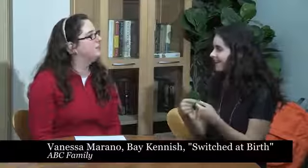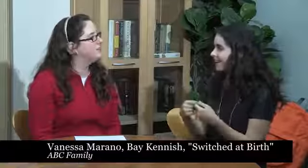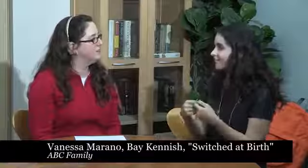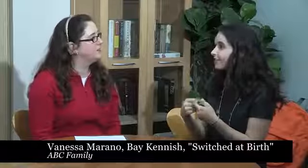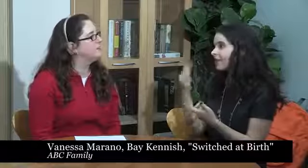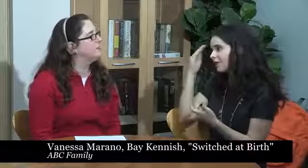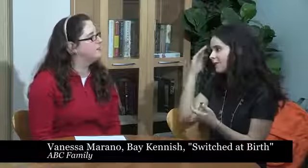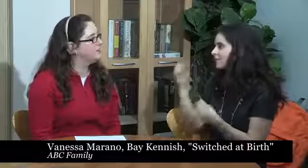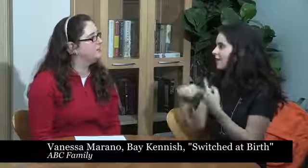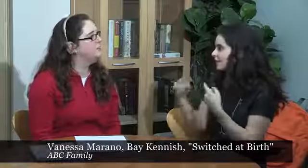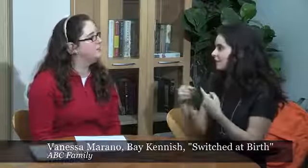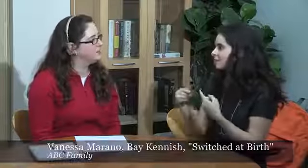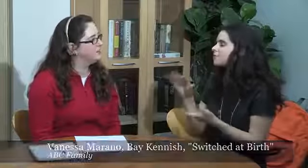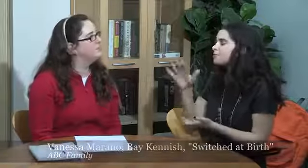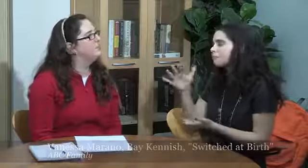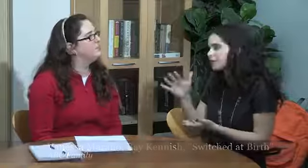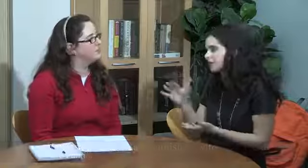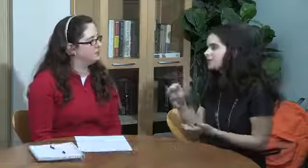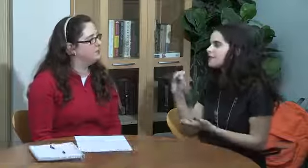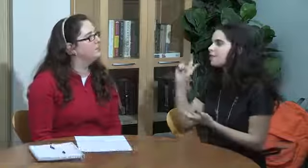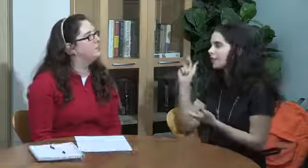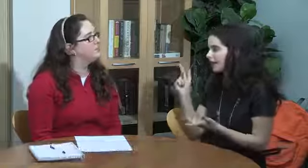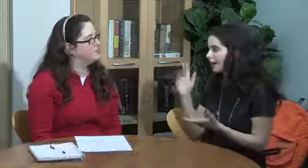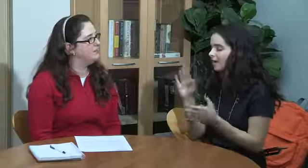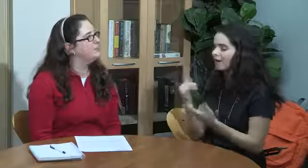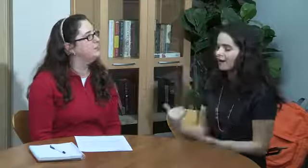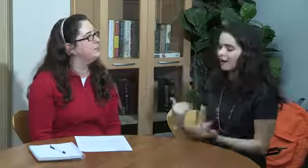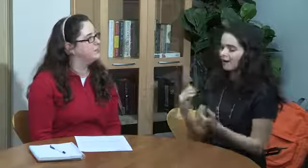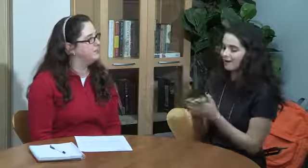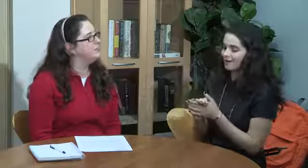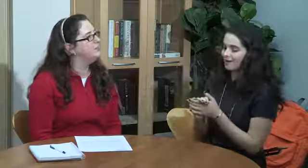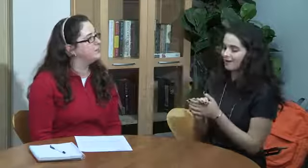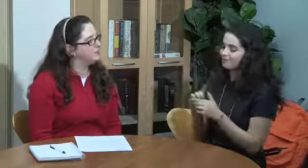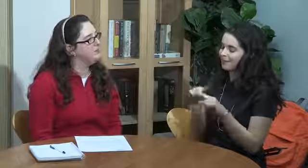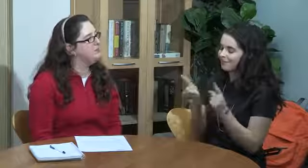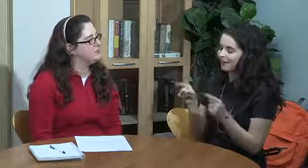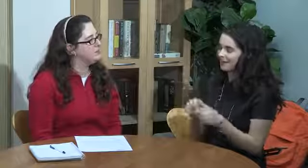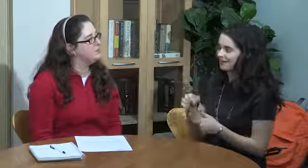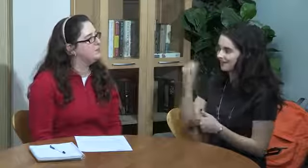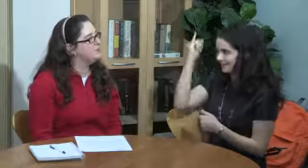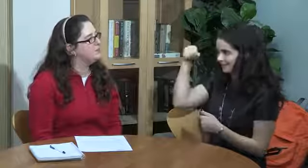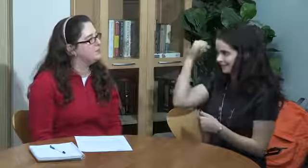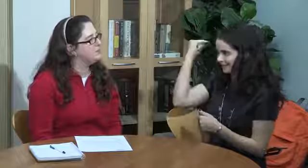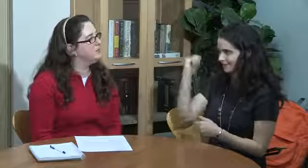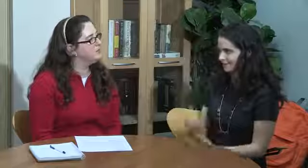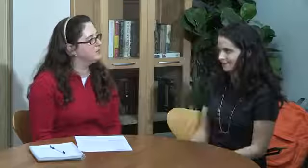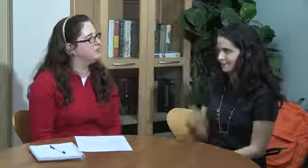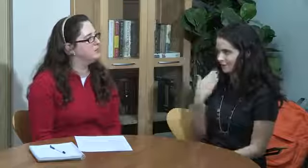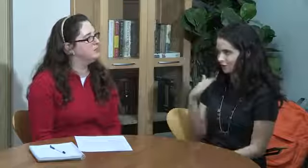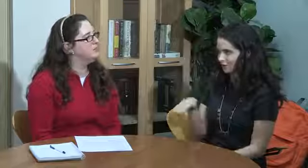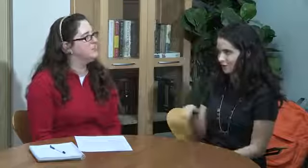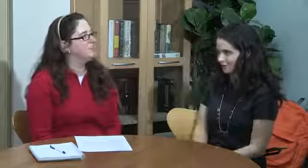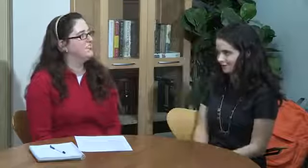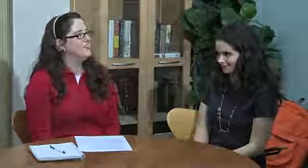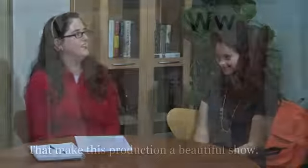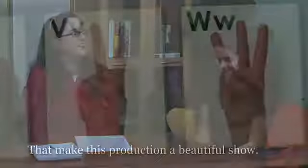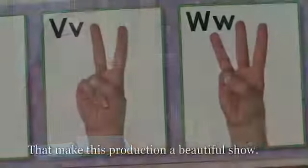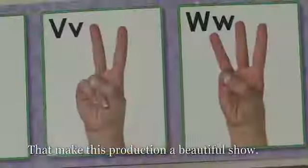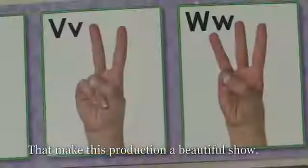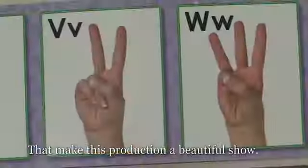And so I know sign language pretty okay now. But my Italian has suffered for it. That makes this